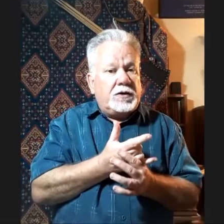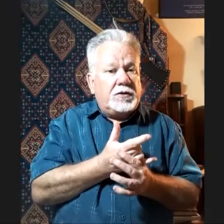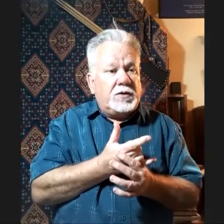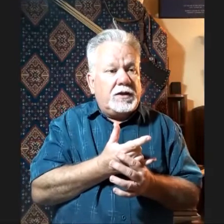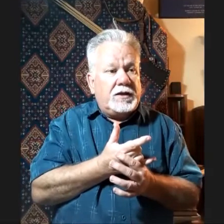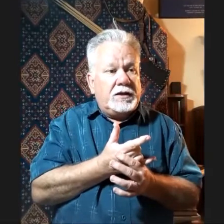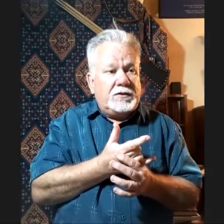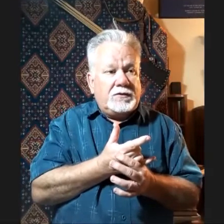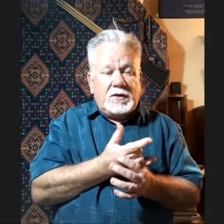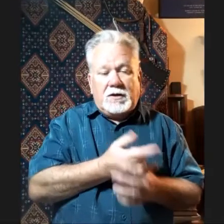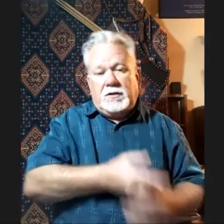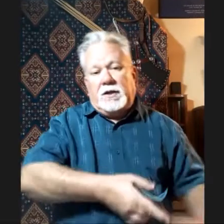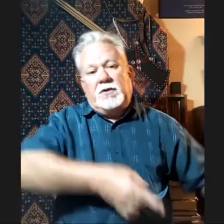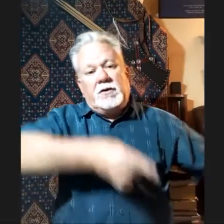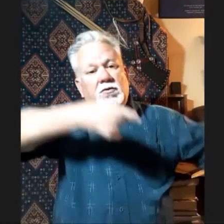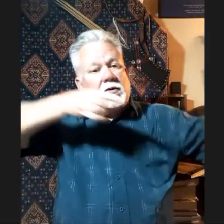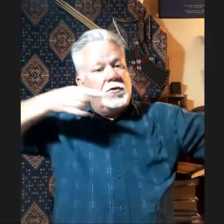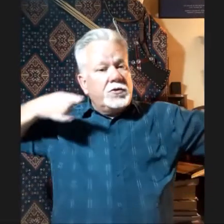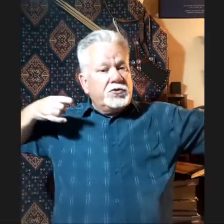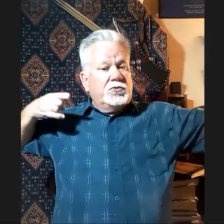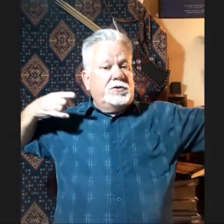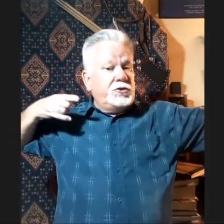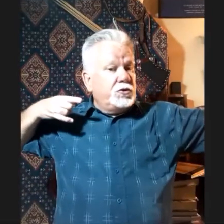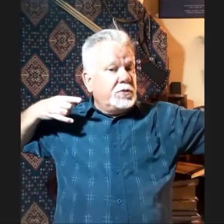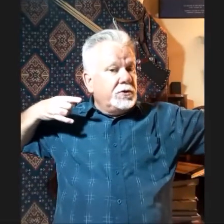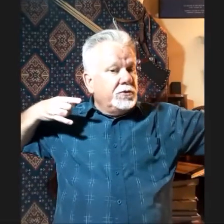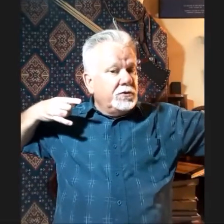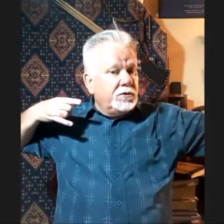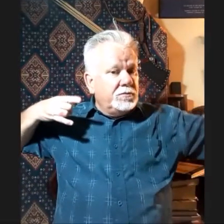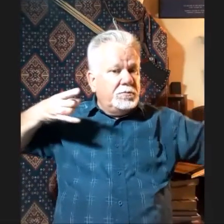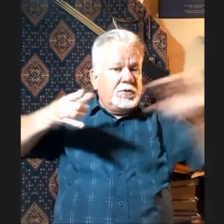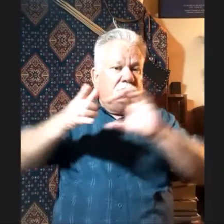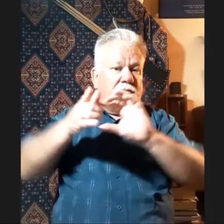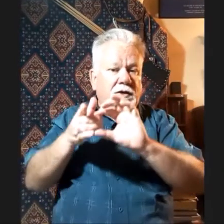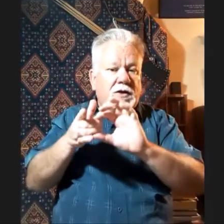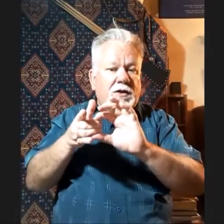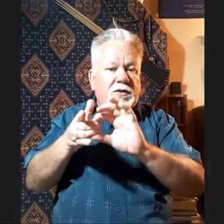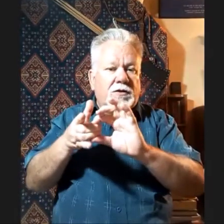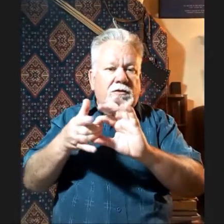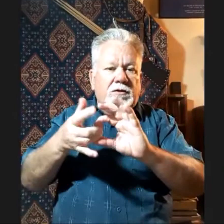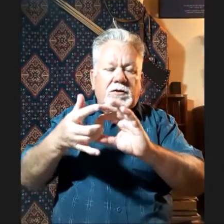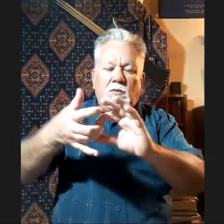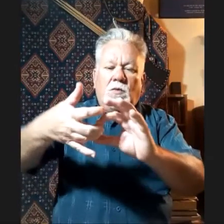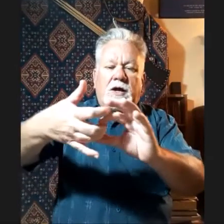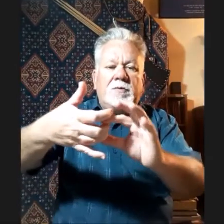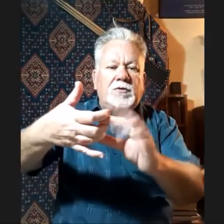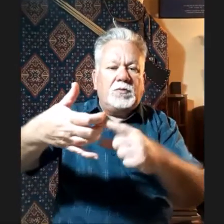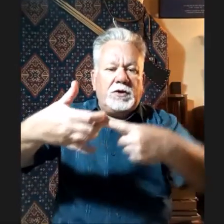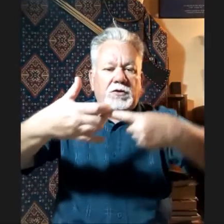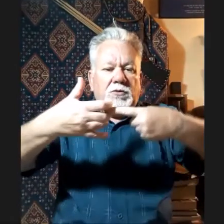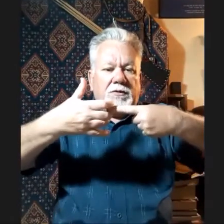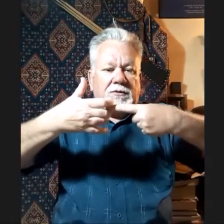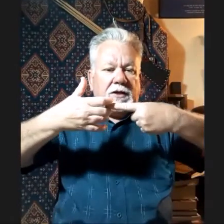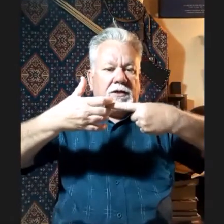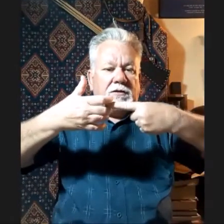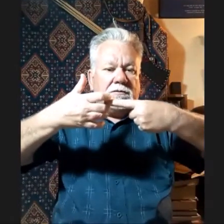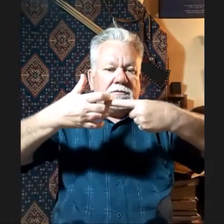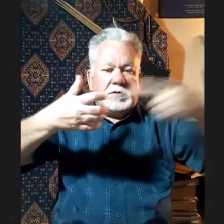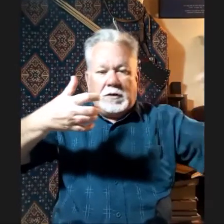out of the way is that you can do a longer draw on a short bow, because what happens when you're doing a standard, I